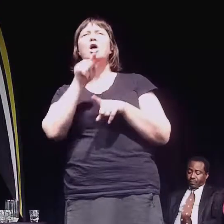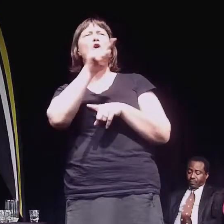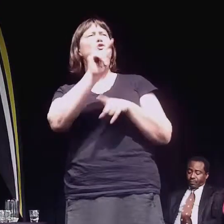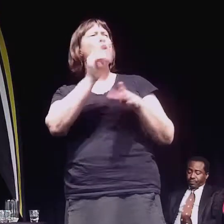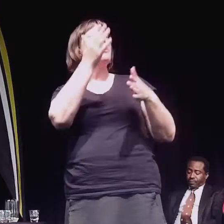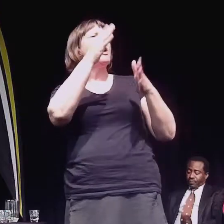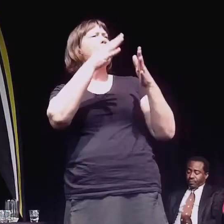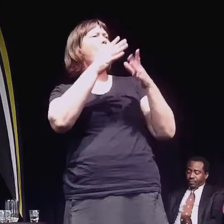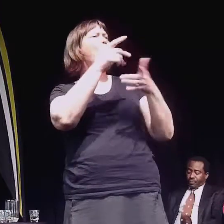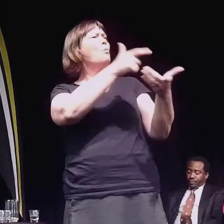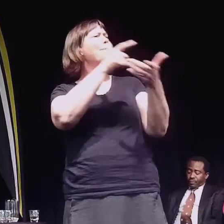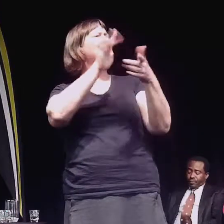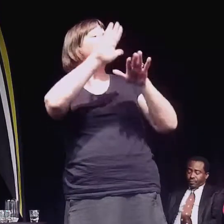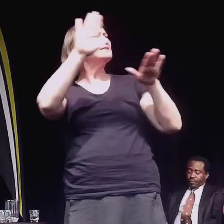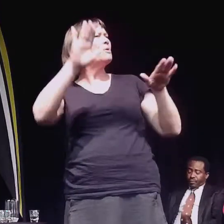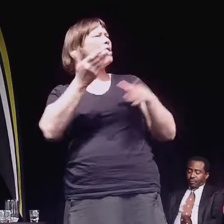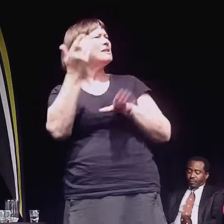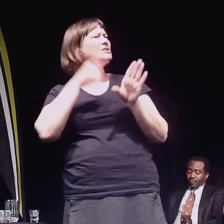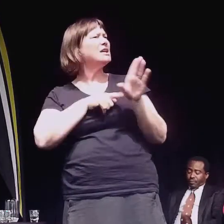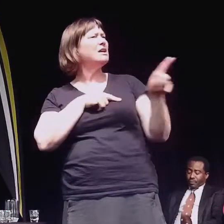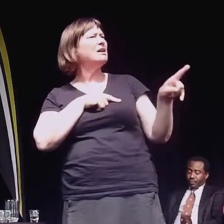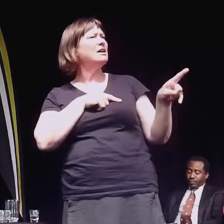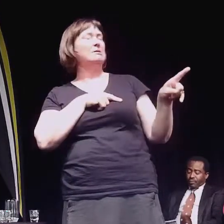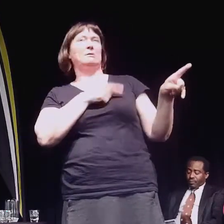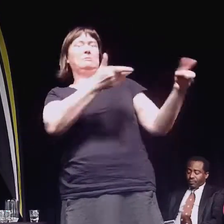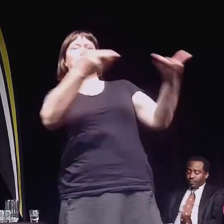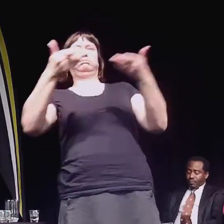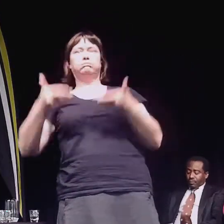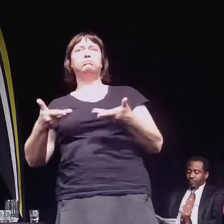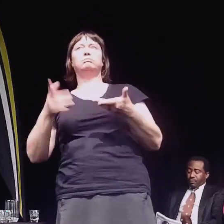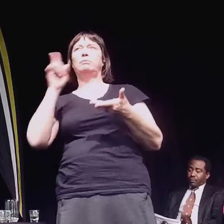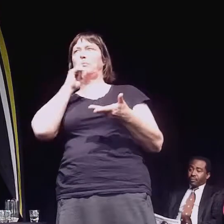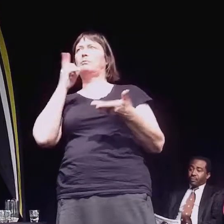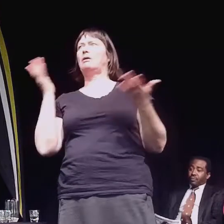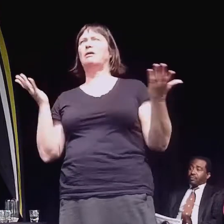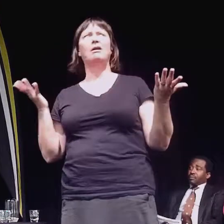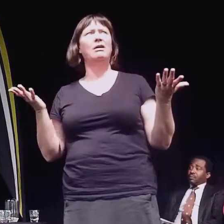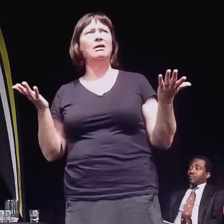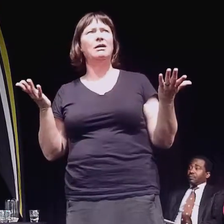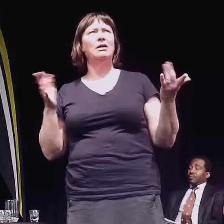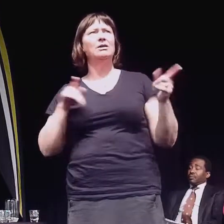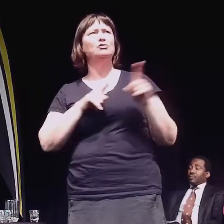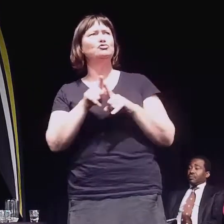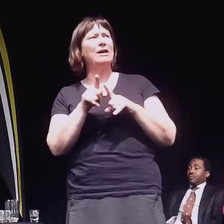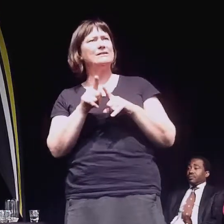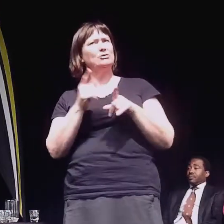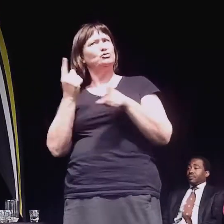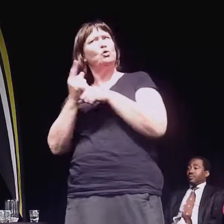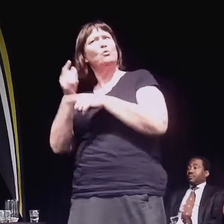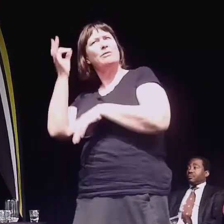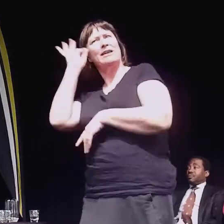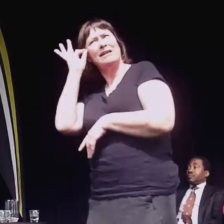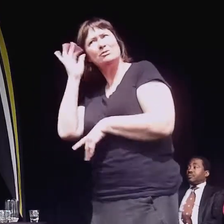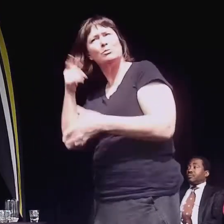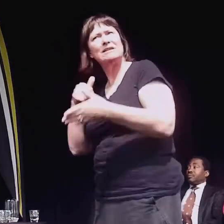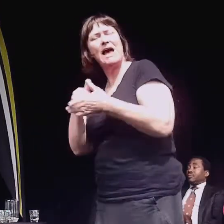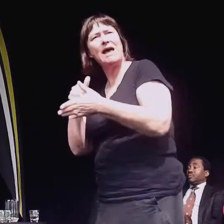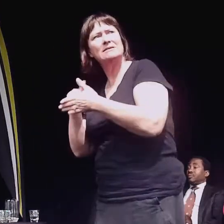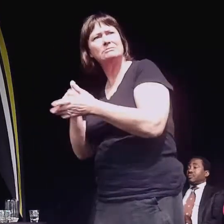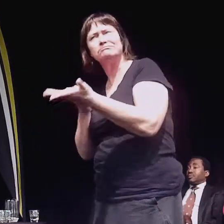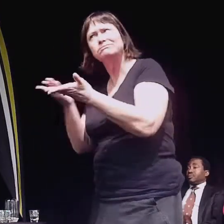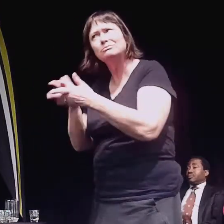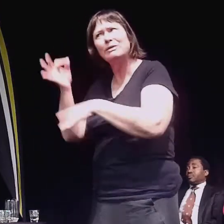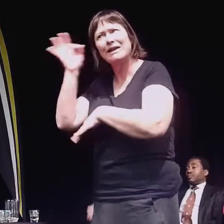happened last year as well. It kind of got dropped on us and so people were coming into town and trying to engage with council was very, very difficult on